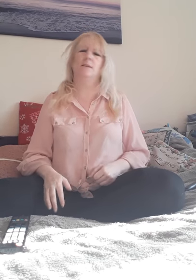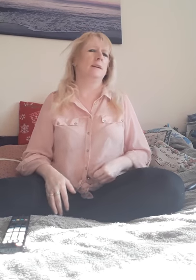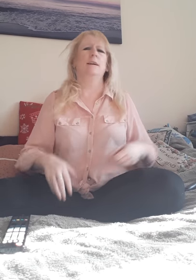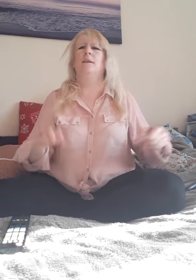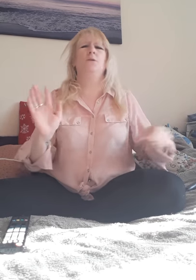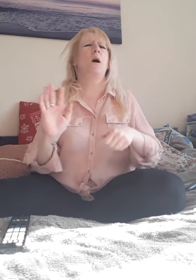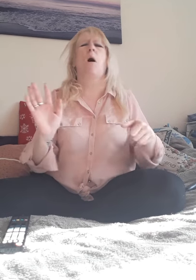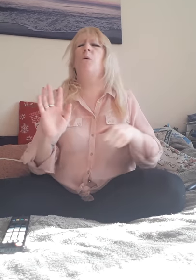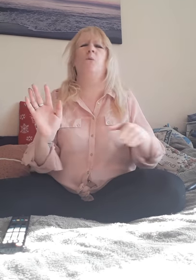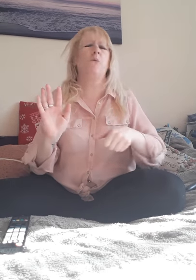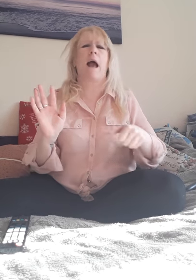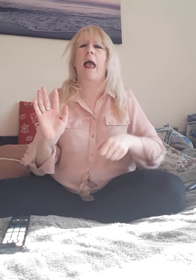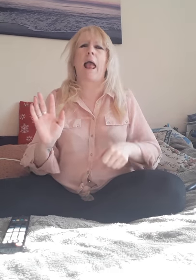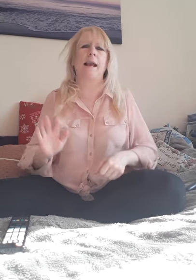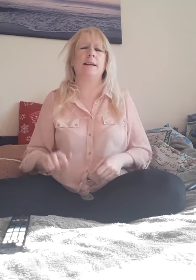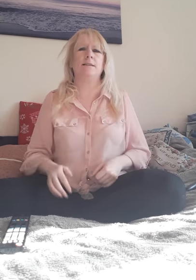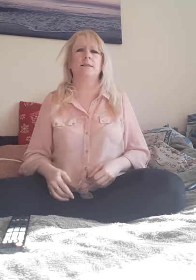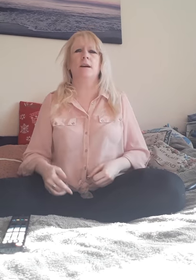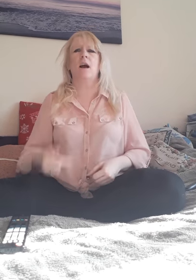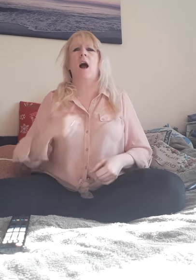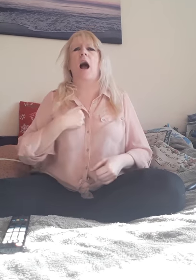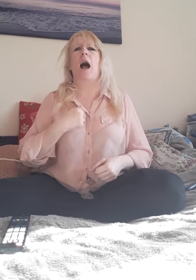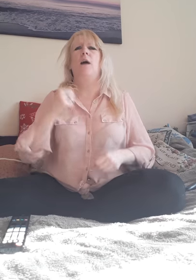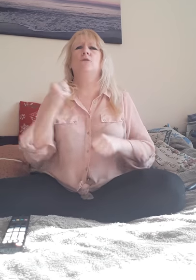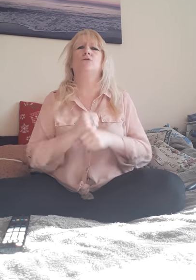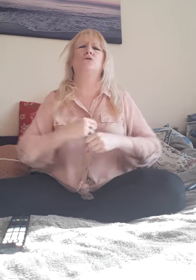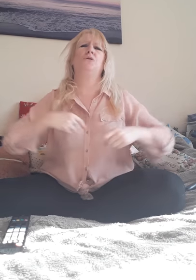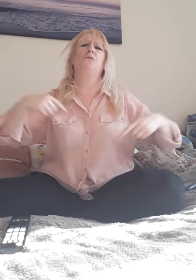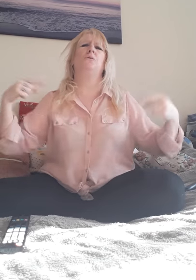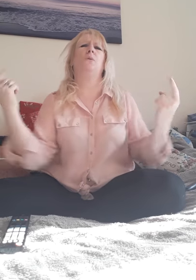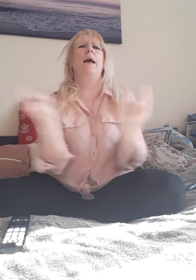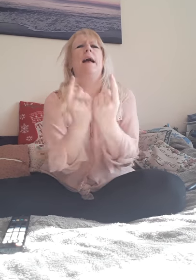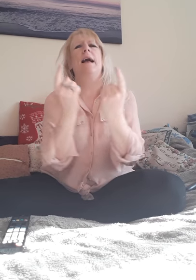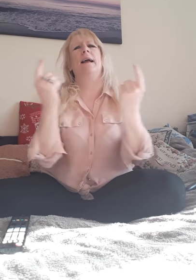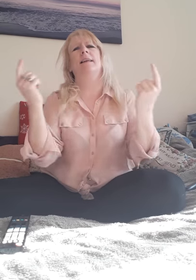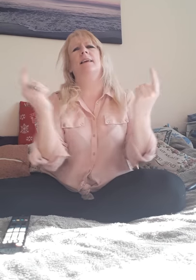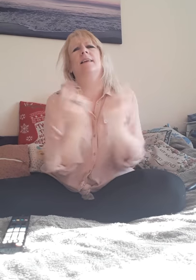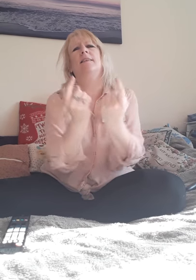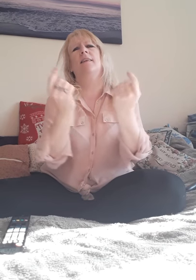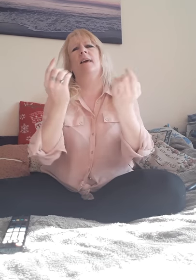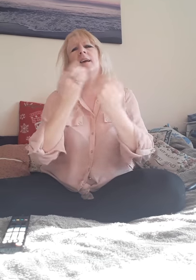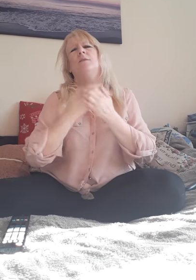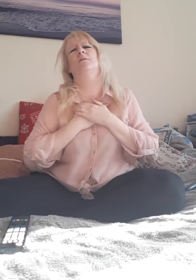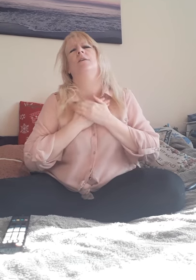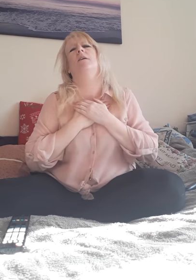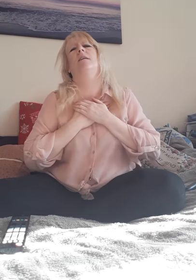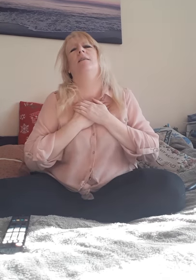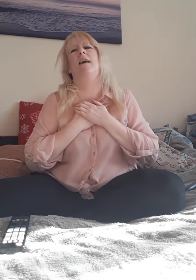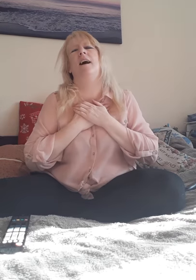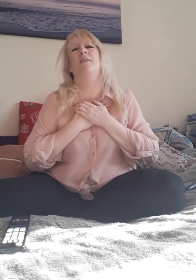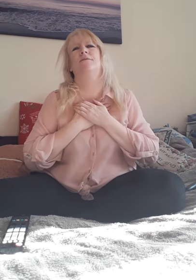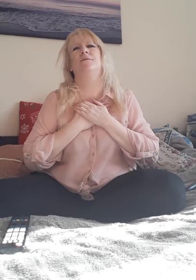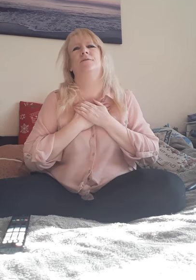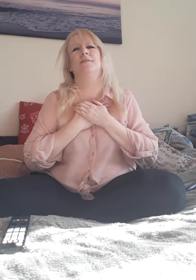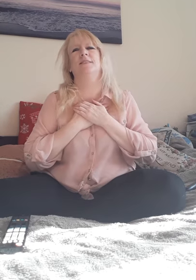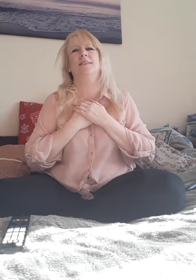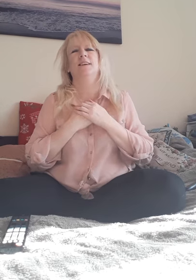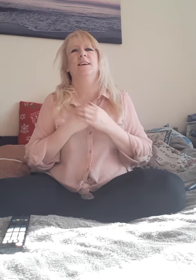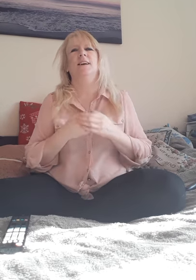no way. And I would do anything for love, oh